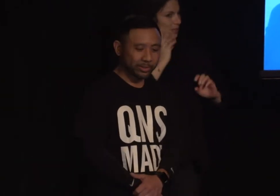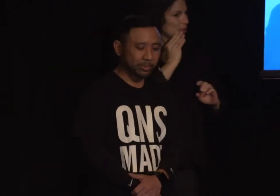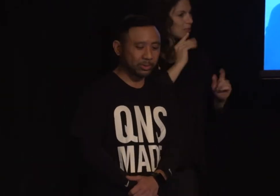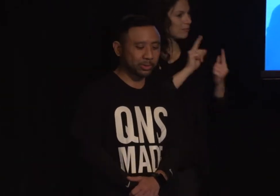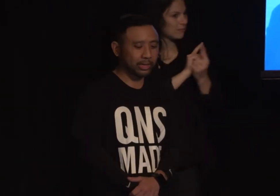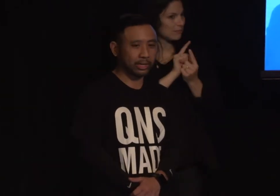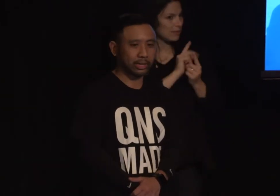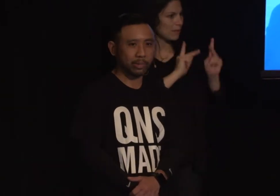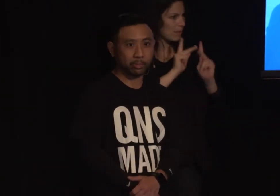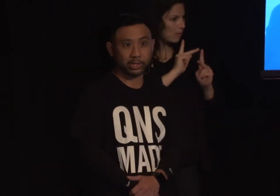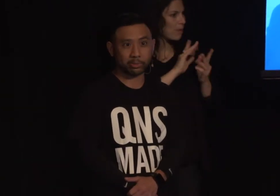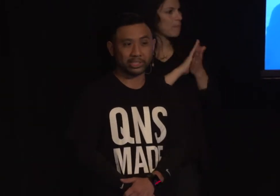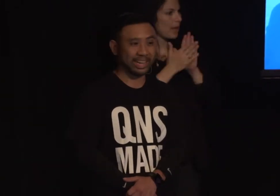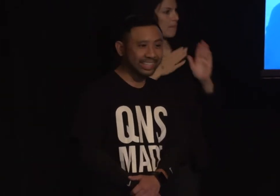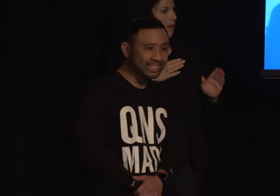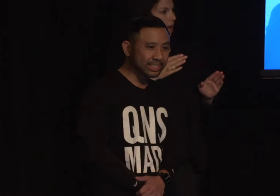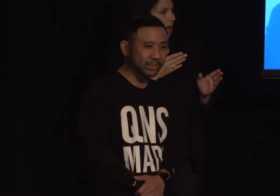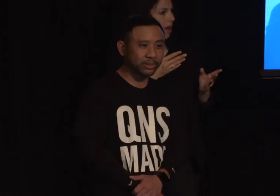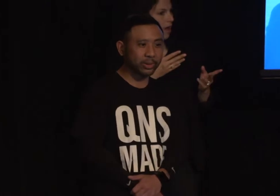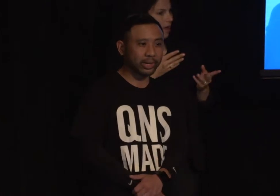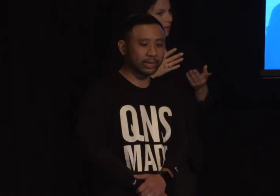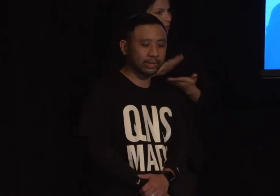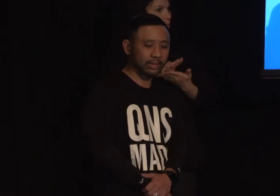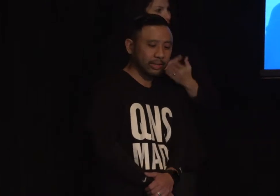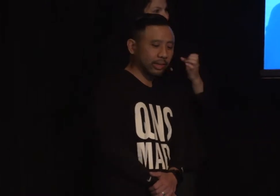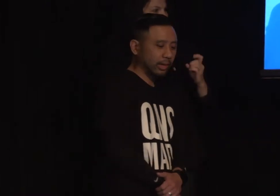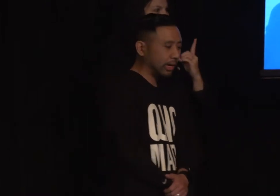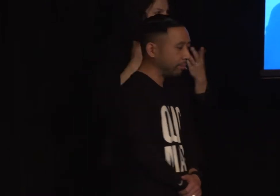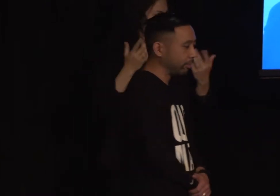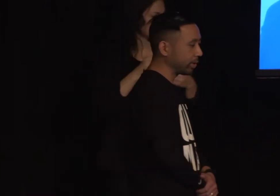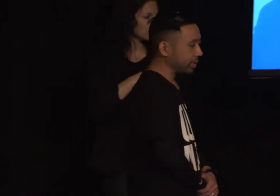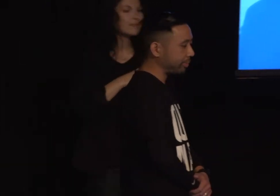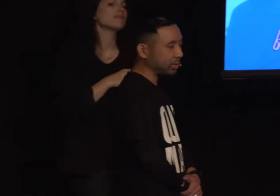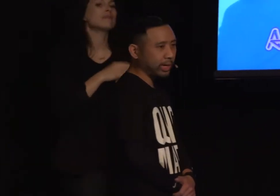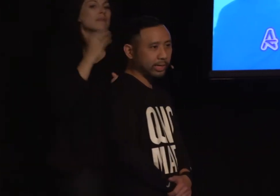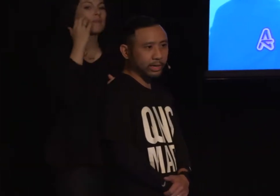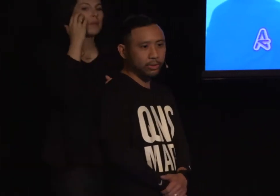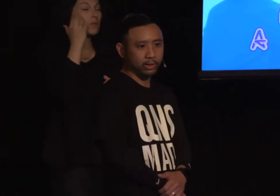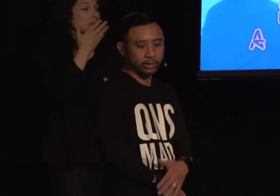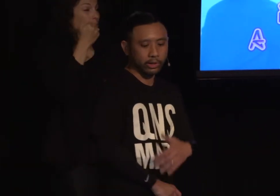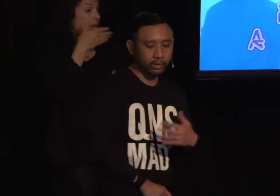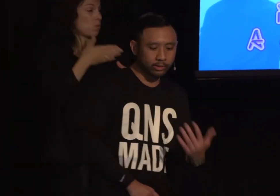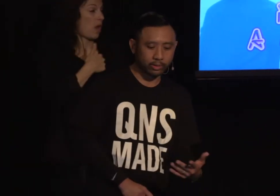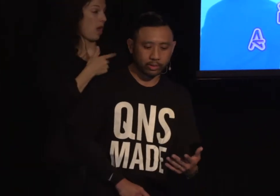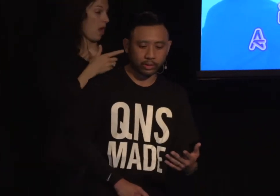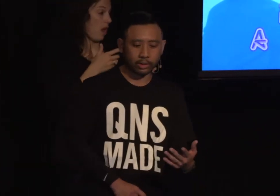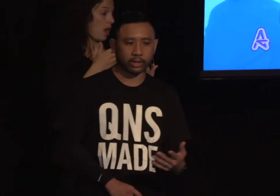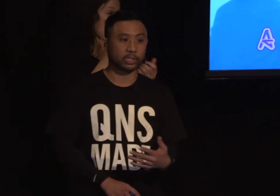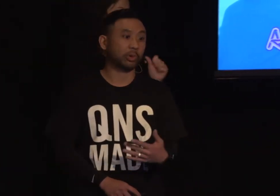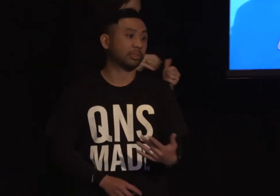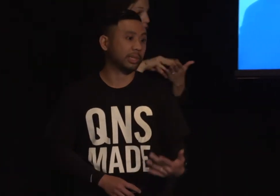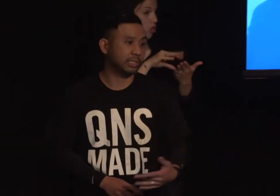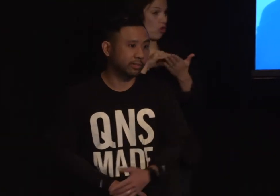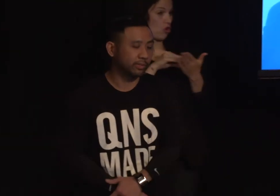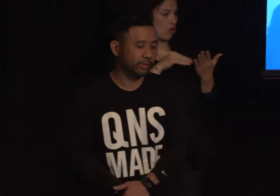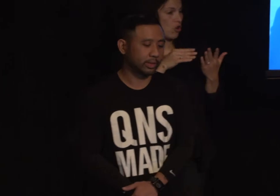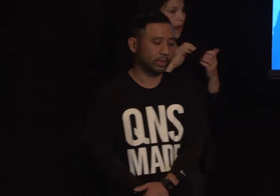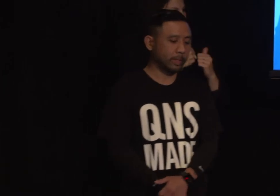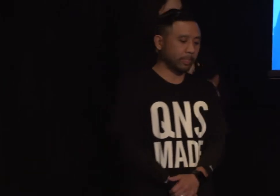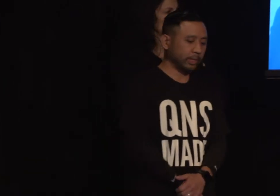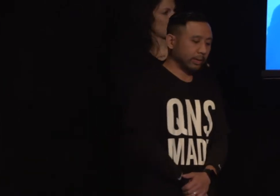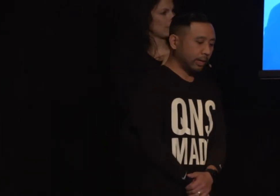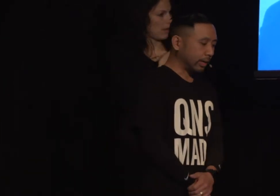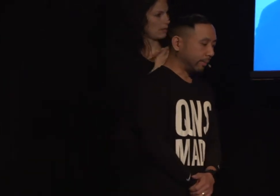who never went to film school, I made a bunch of mistakes along the way. But it was the best way that I knew how to learn and how to express myself.